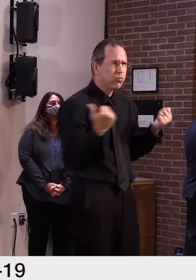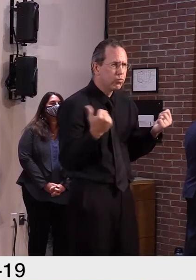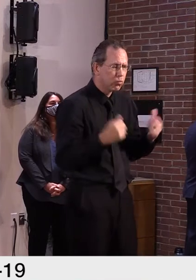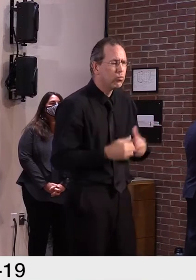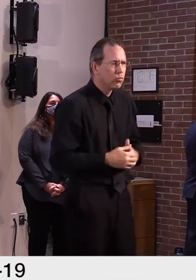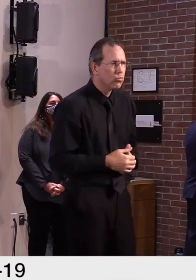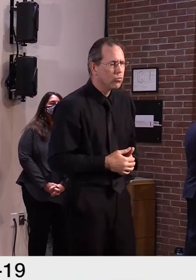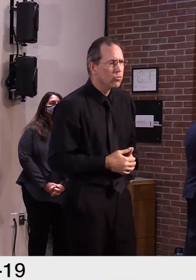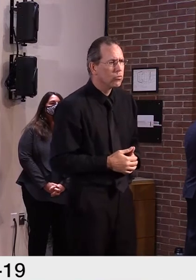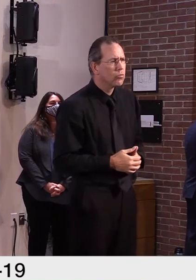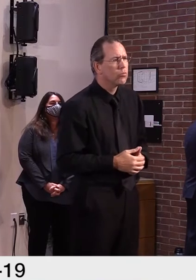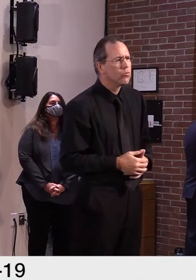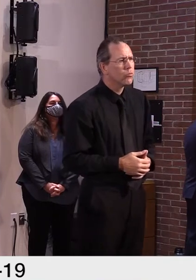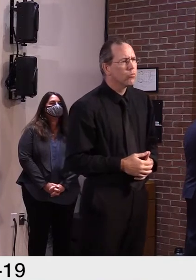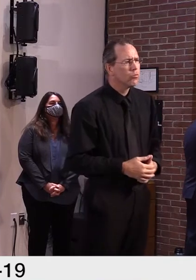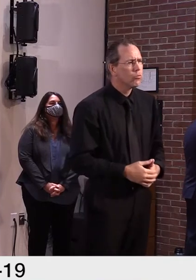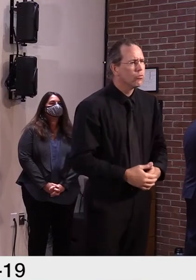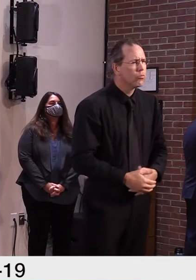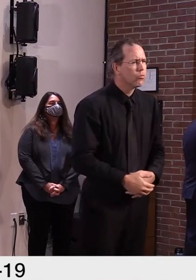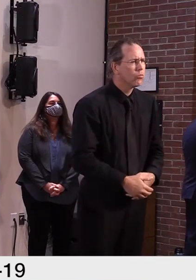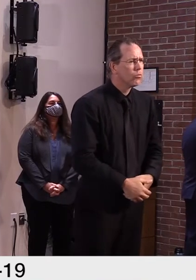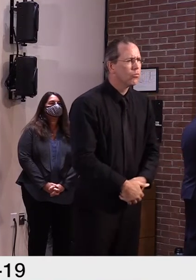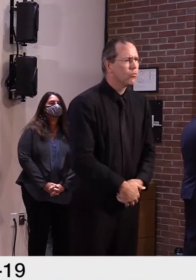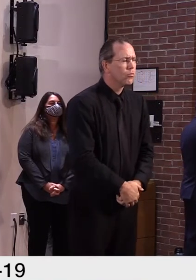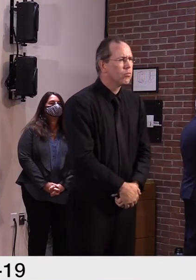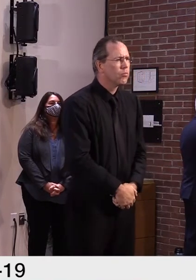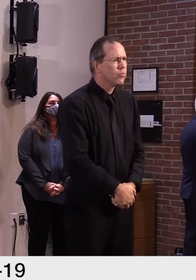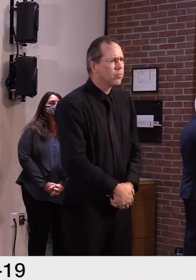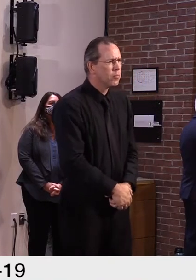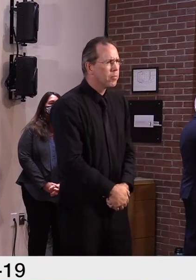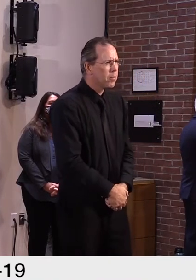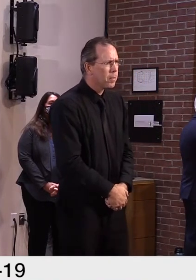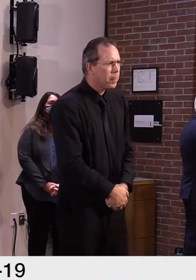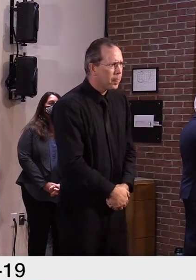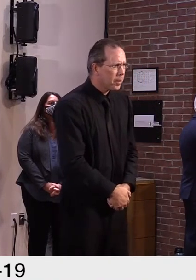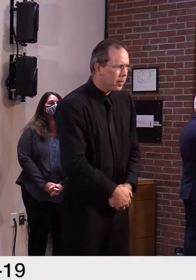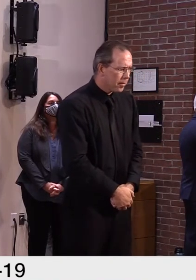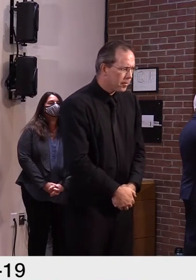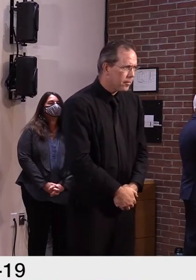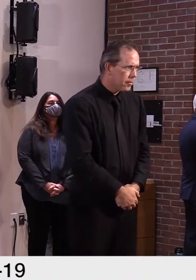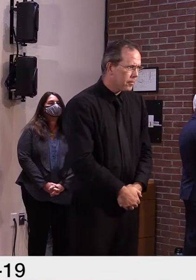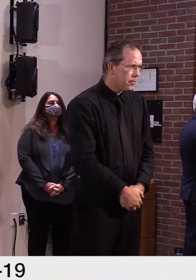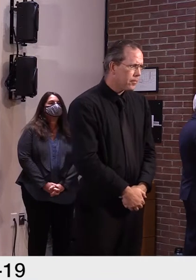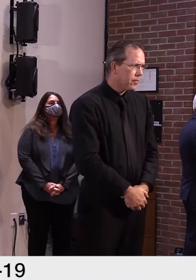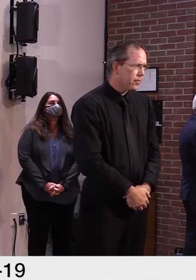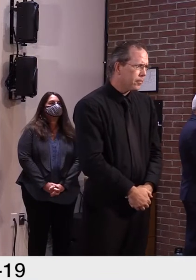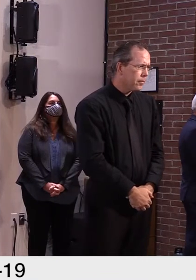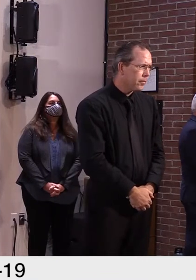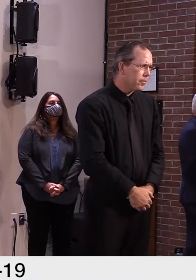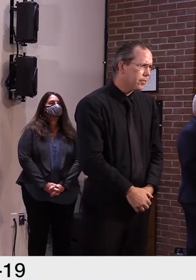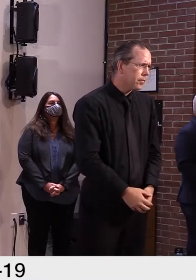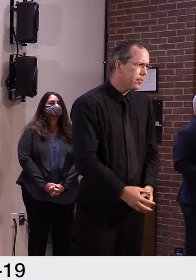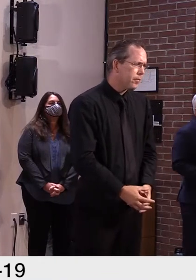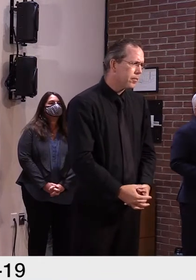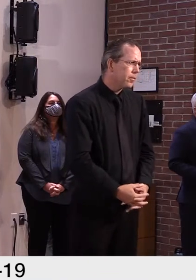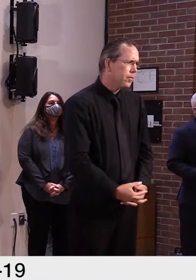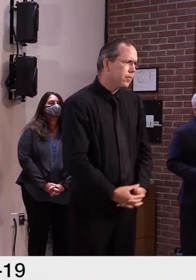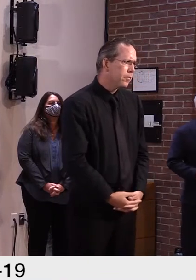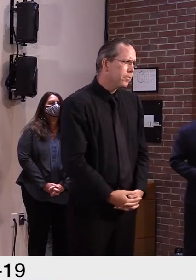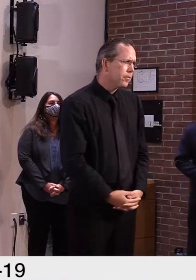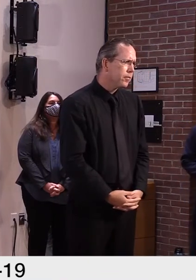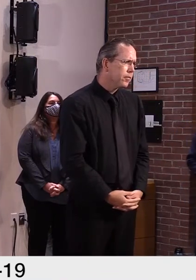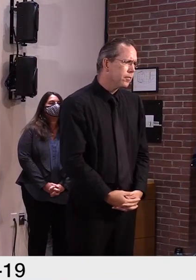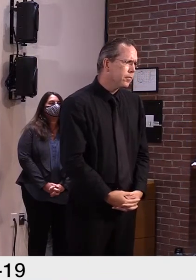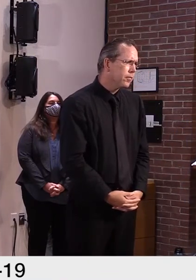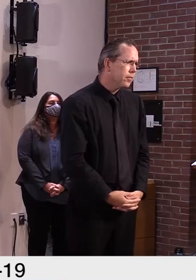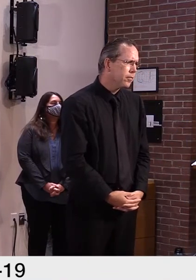after the whole in-person operations. I'm wondering at what point that we'll have to start closing down